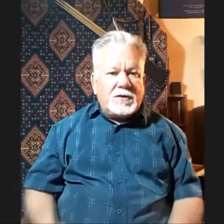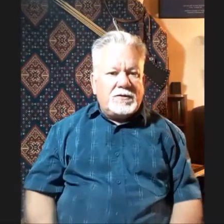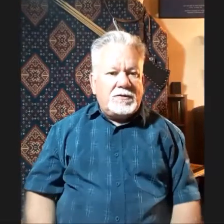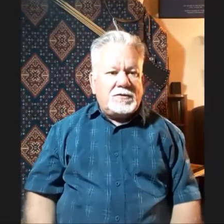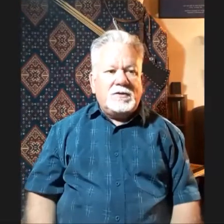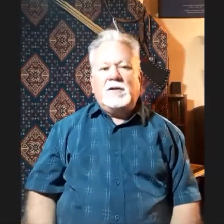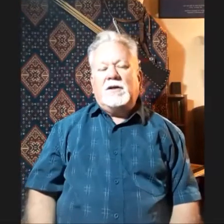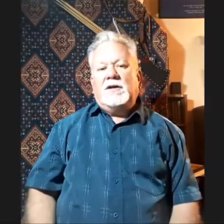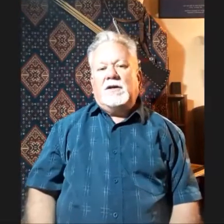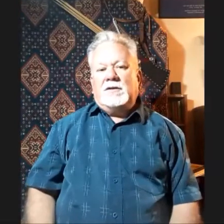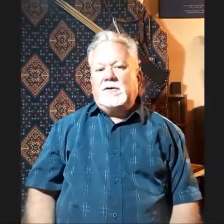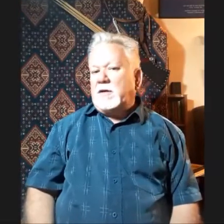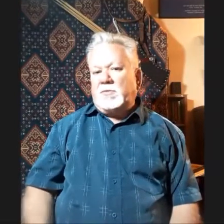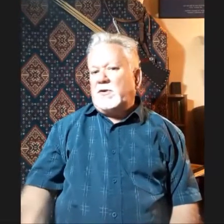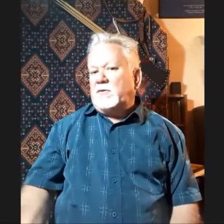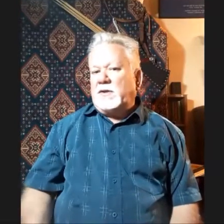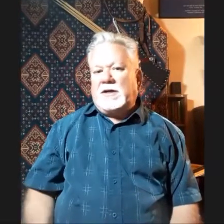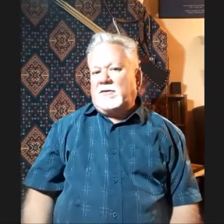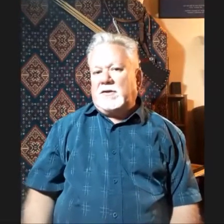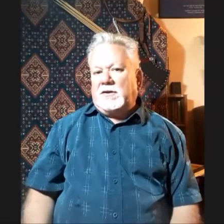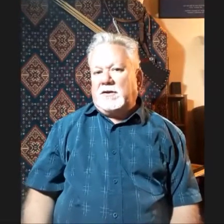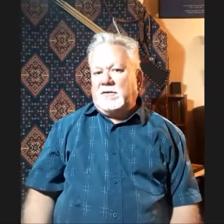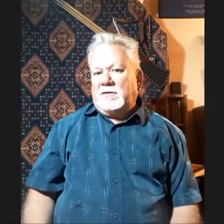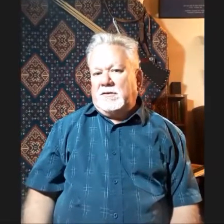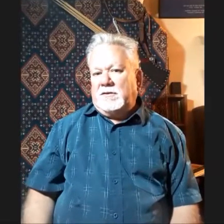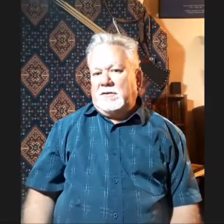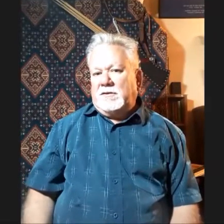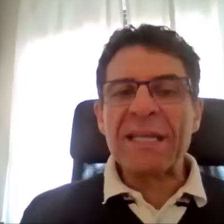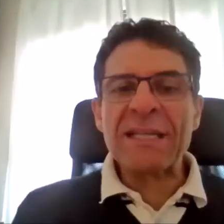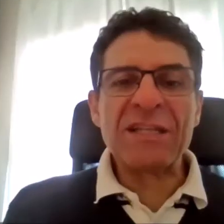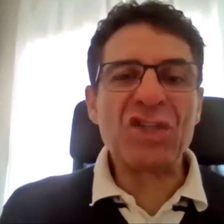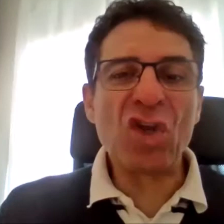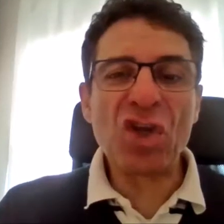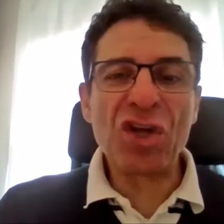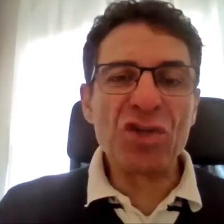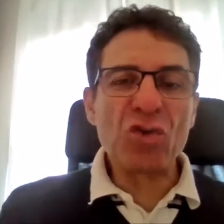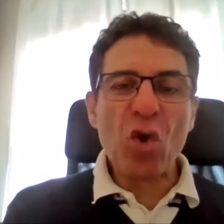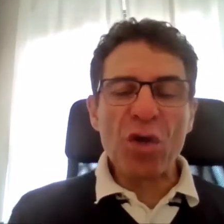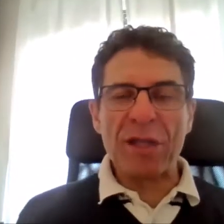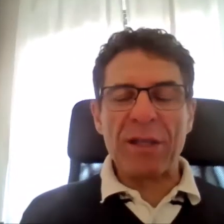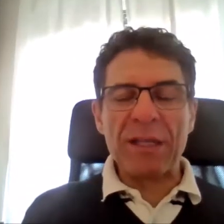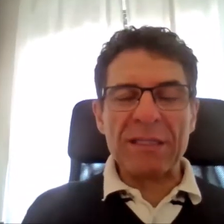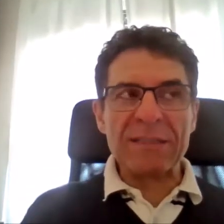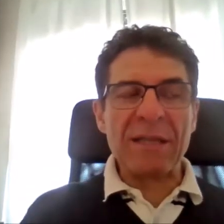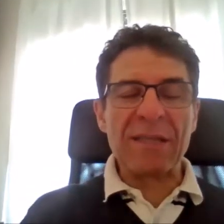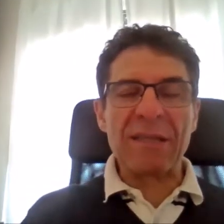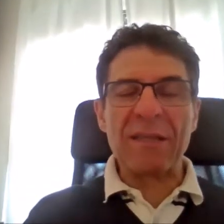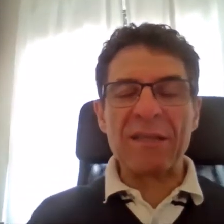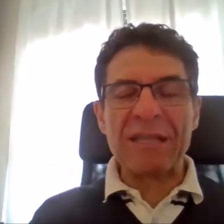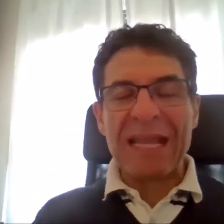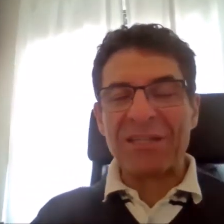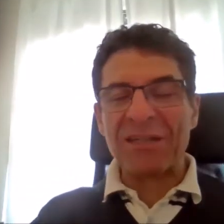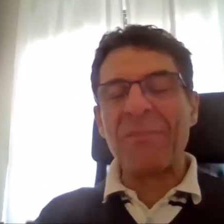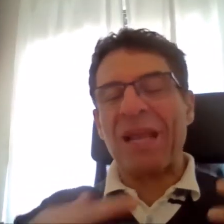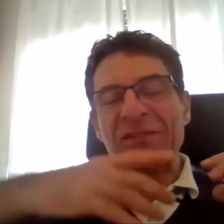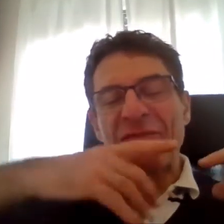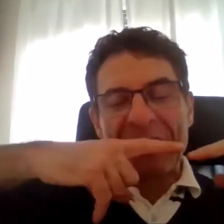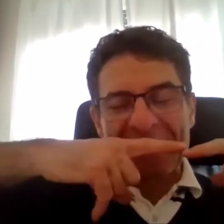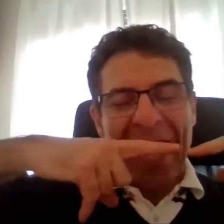consistent, you can't predict where the arrows are going to go. Can I say that the Sosani draw, it's like later, I mean, as far as the